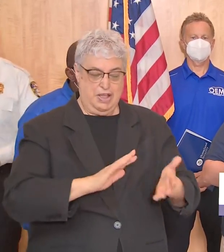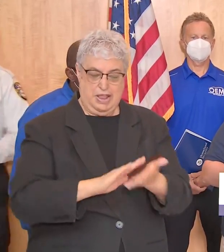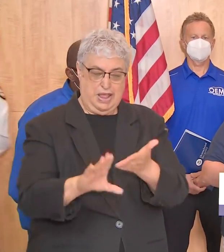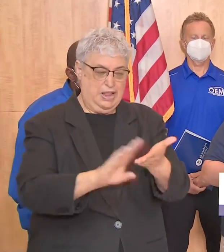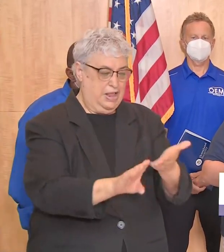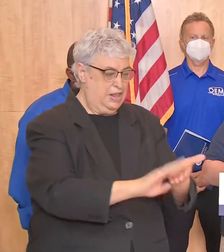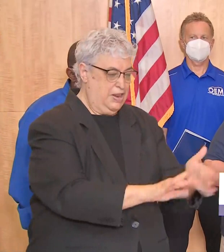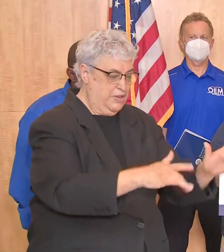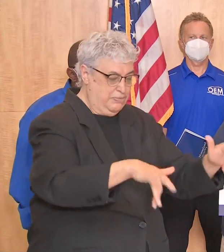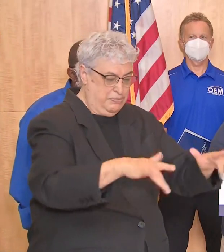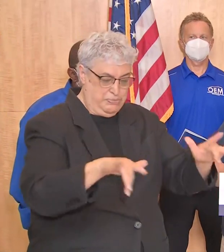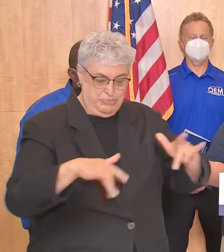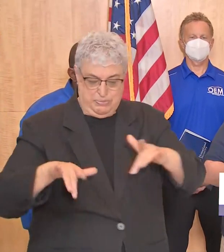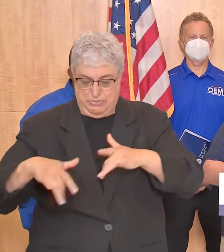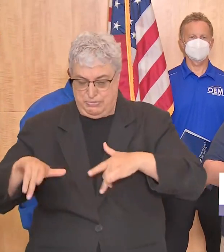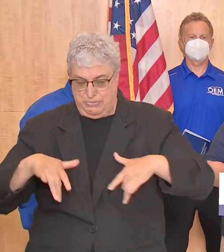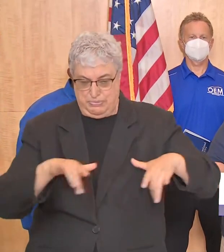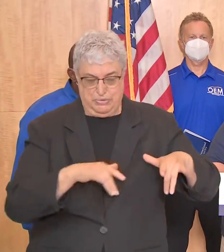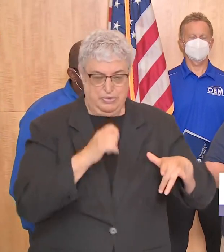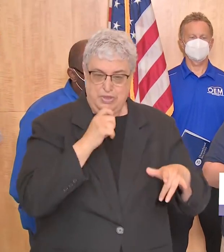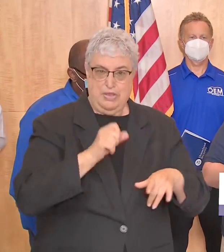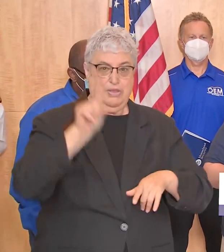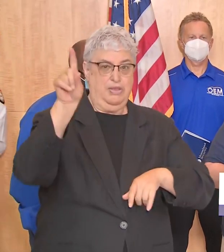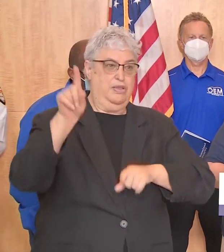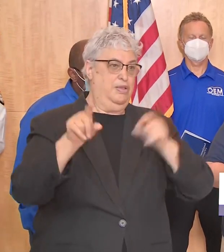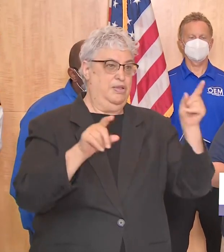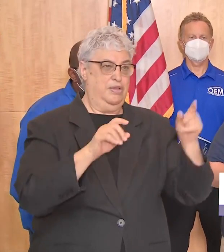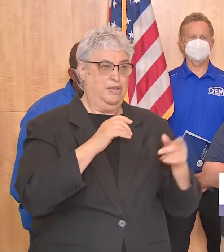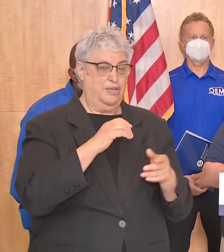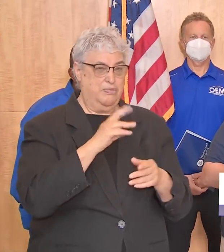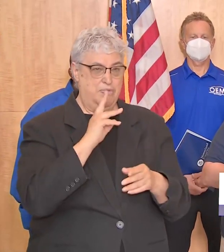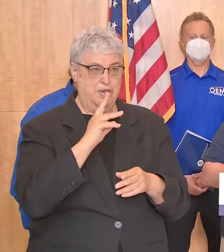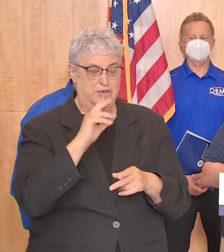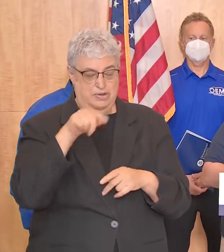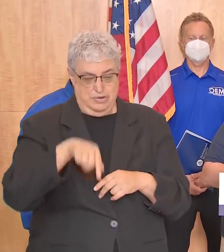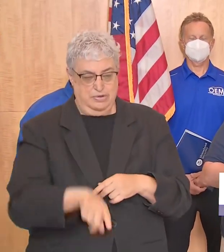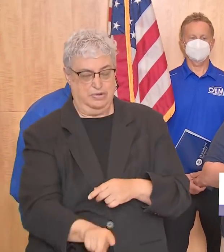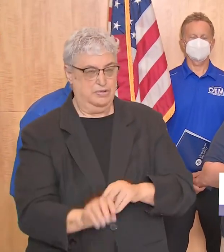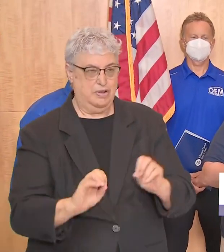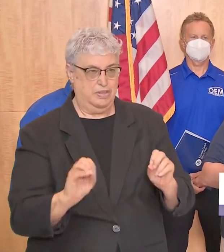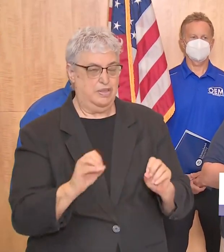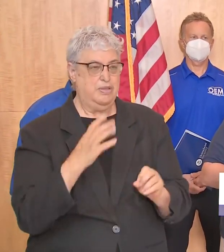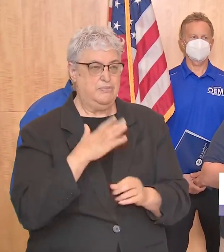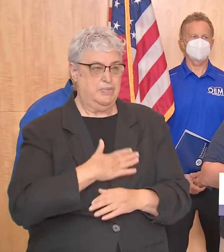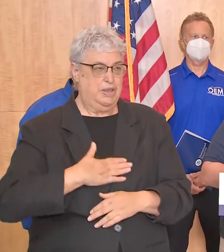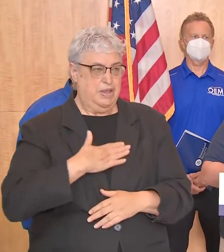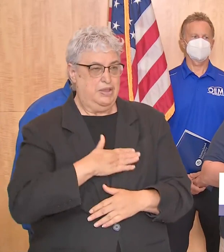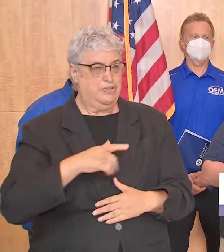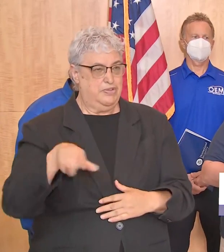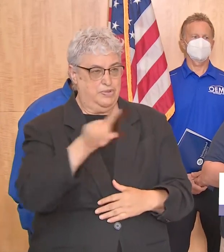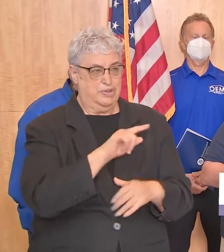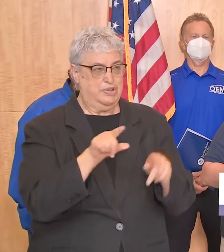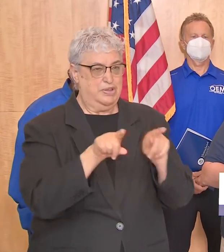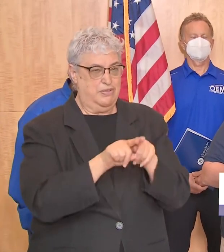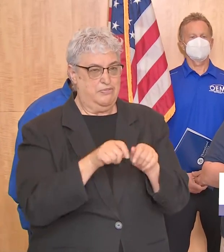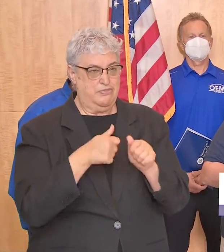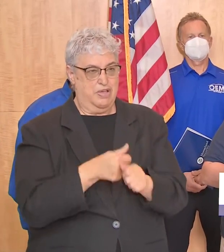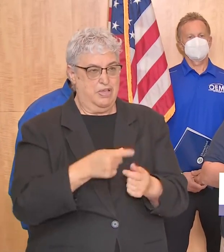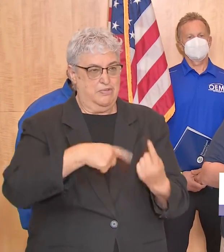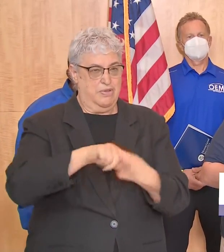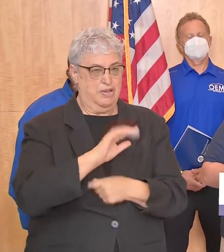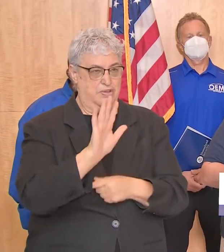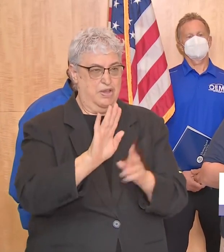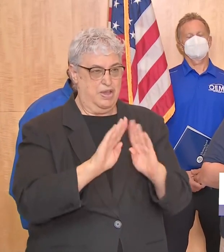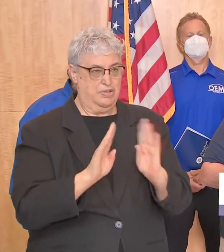that could impact as a projectile or the stormwater system and we encourage everybody to make sure that you have done that both around your house